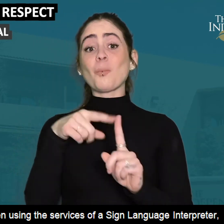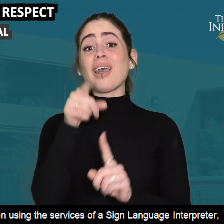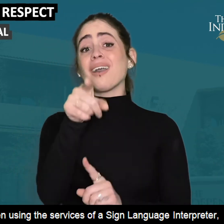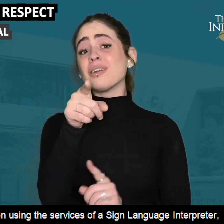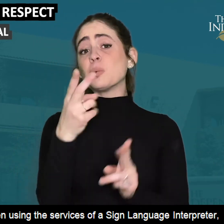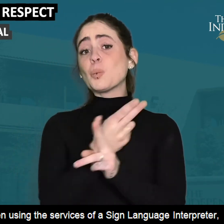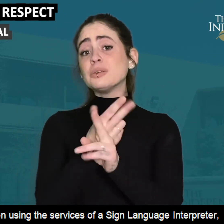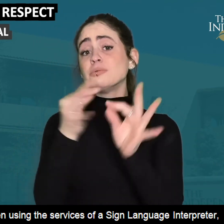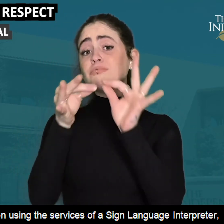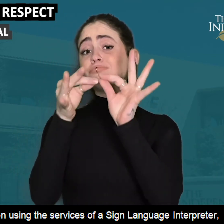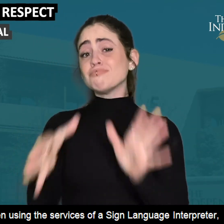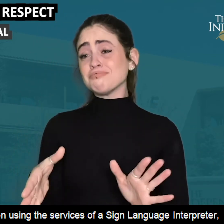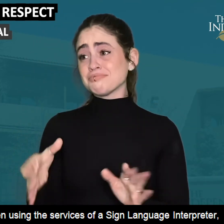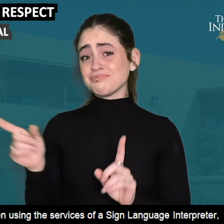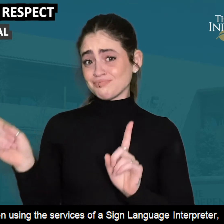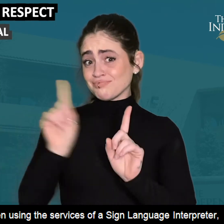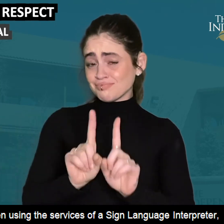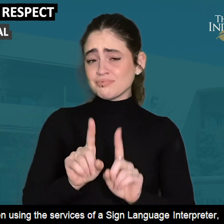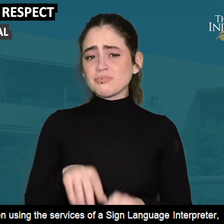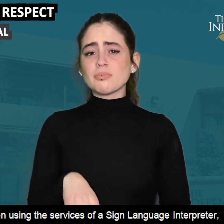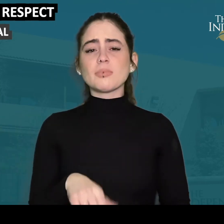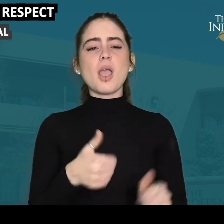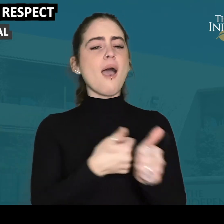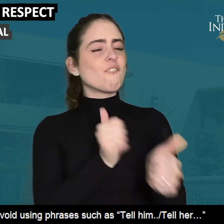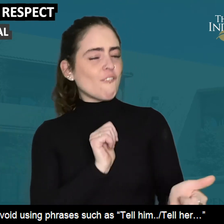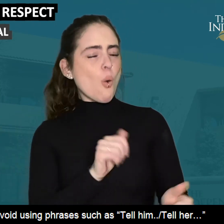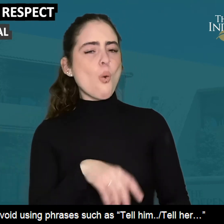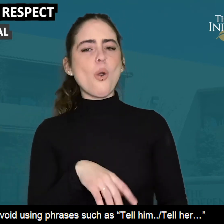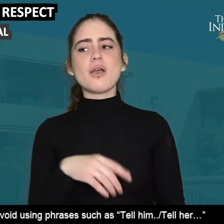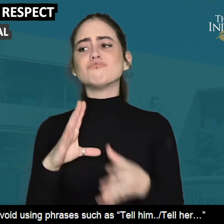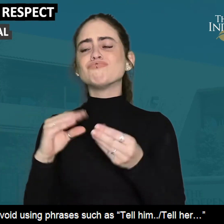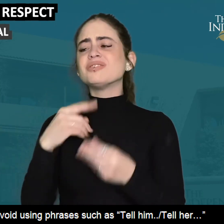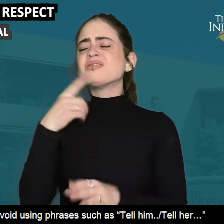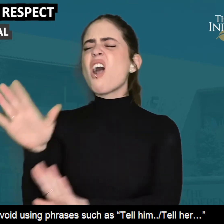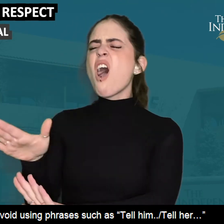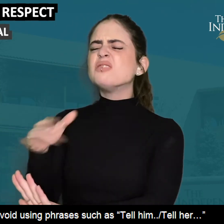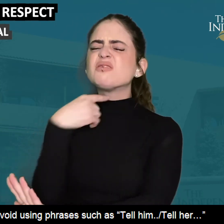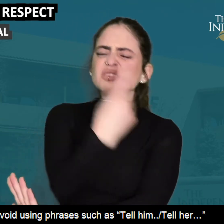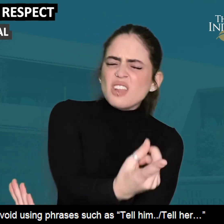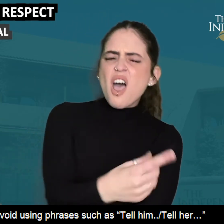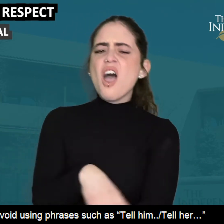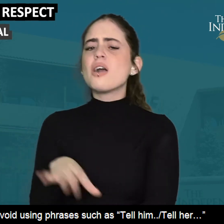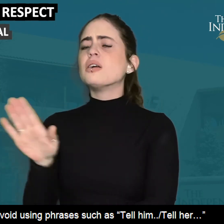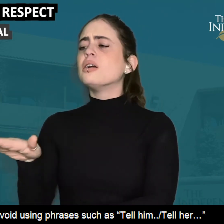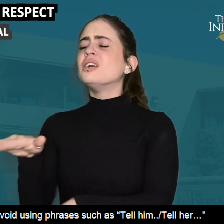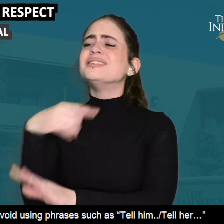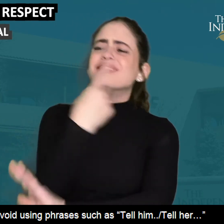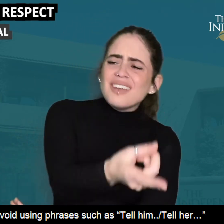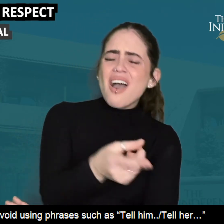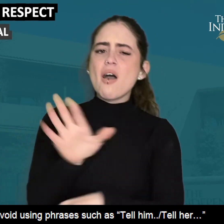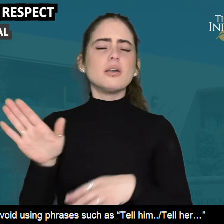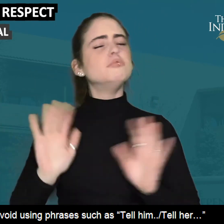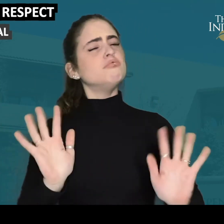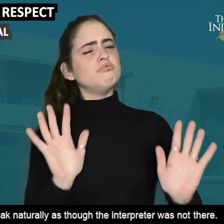When using the services of an interpreter, avoid phrases such as, Tell him, tell her.